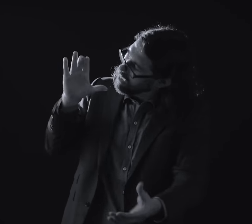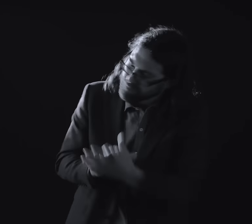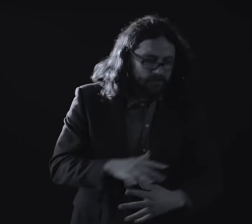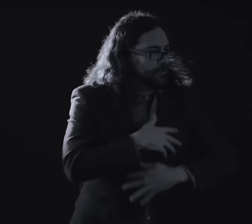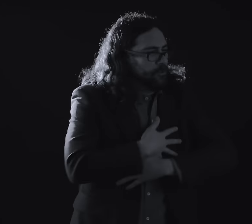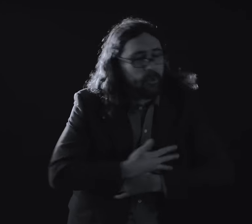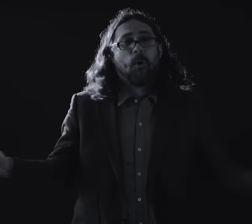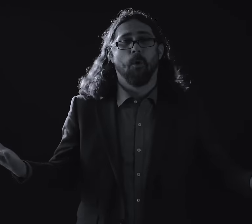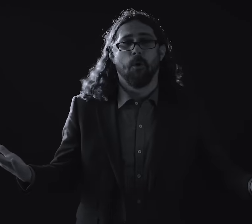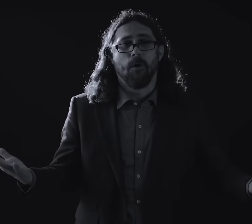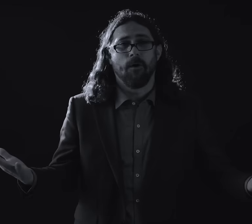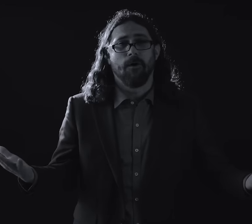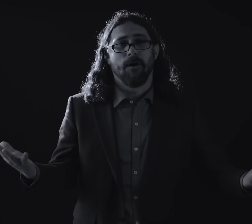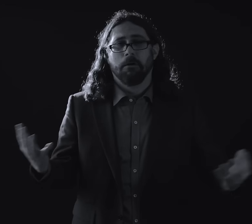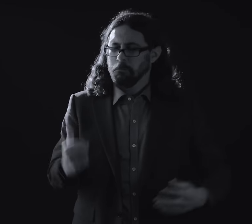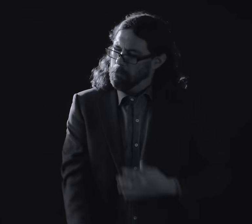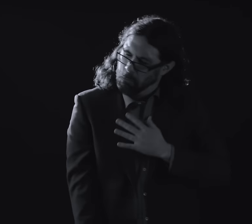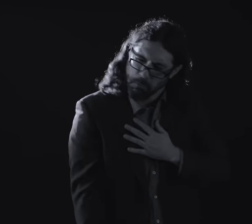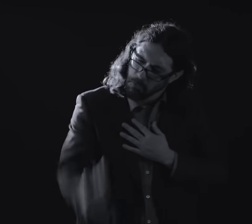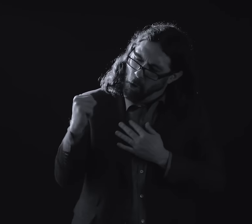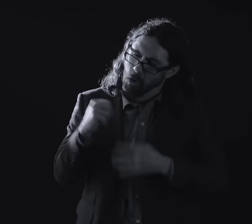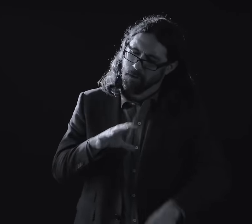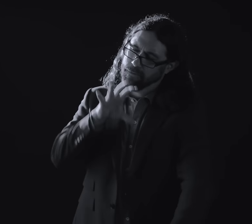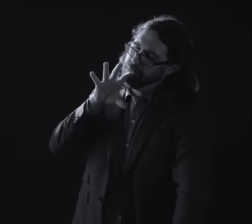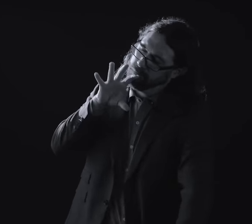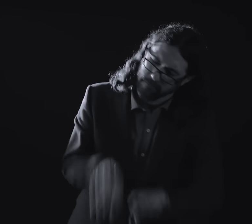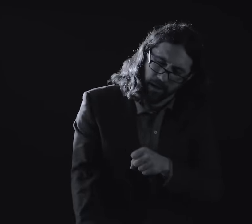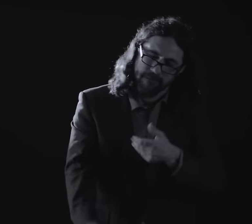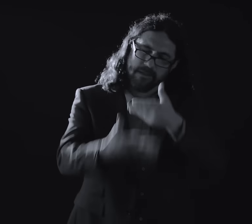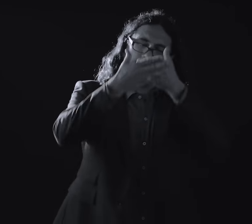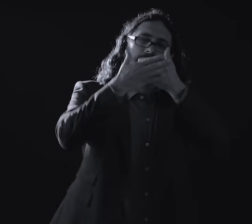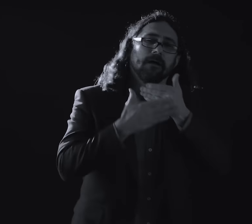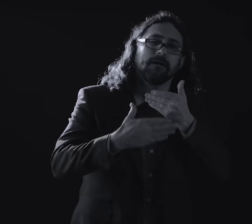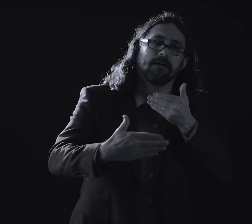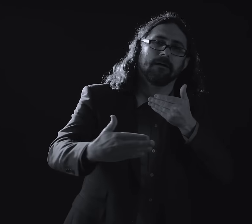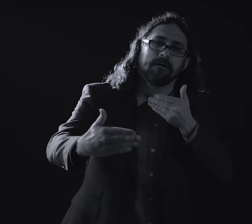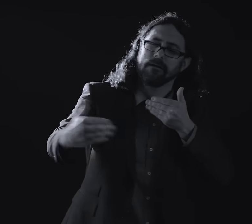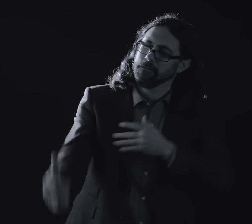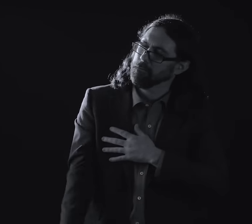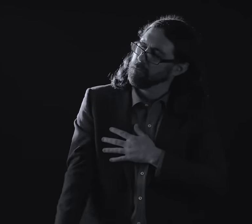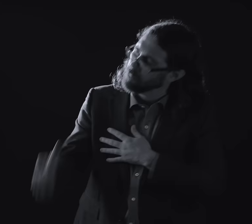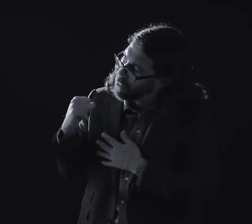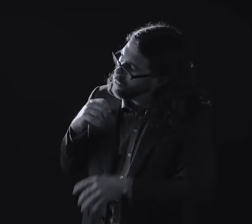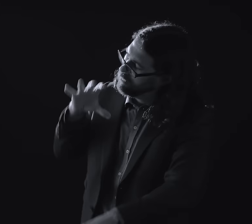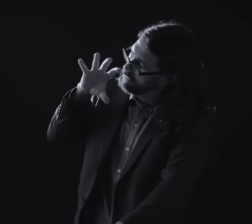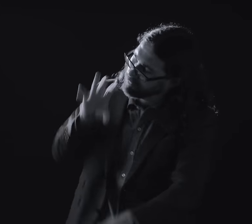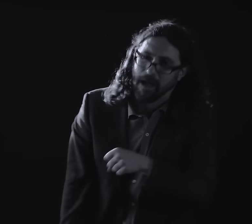anymore I won't believe anymore Won't you believe anymore